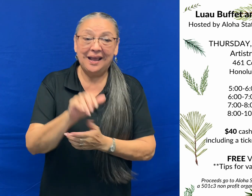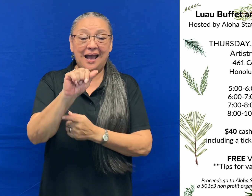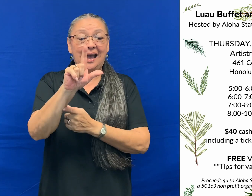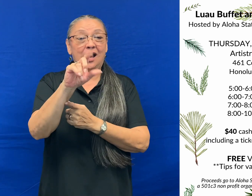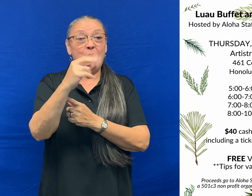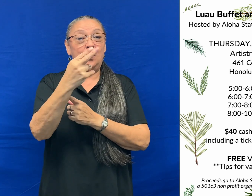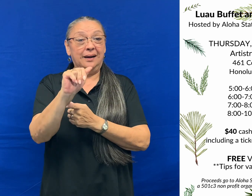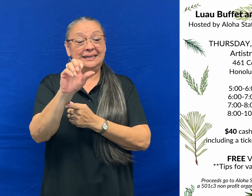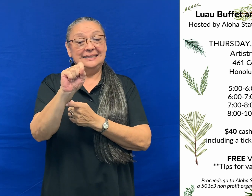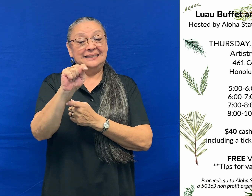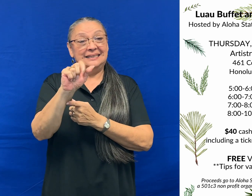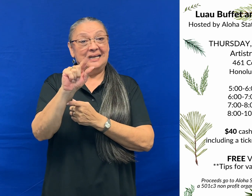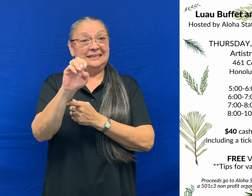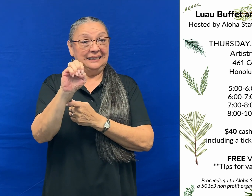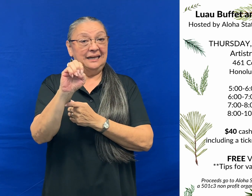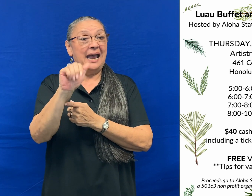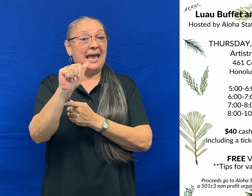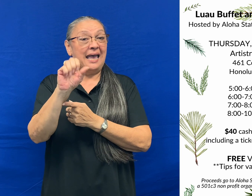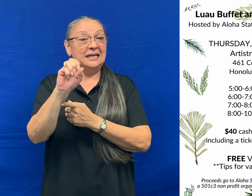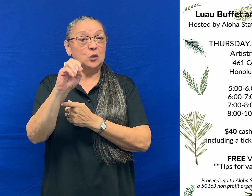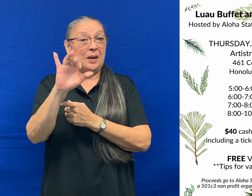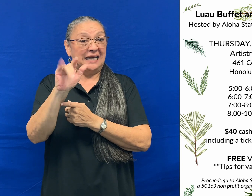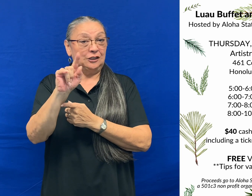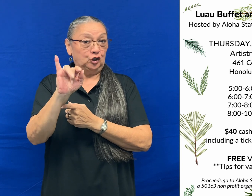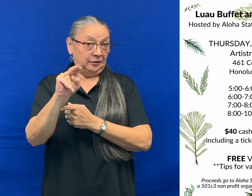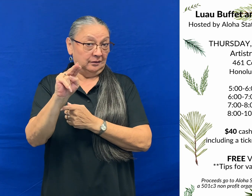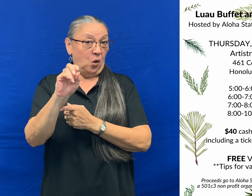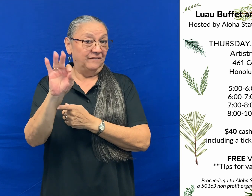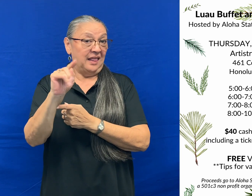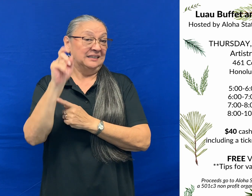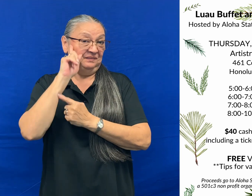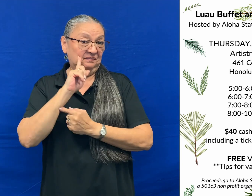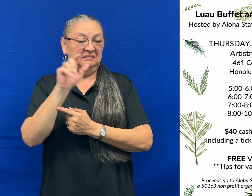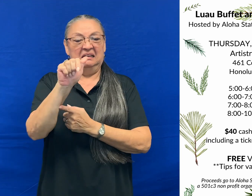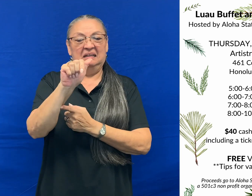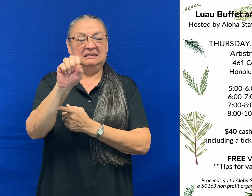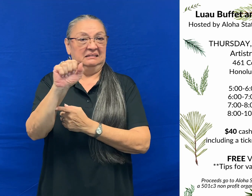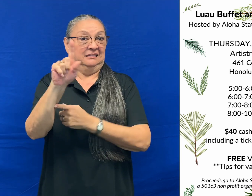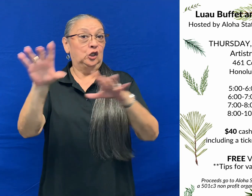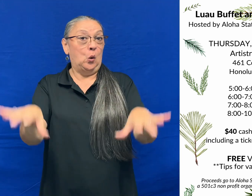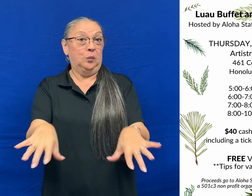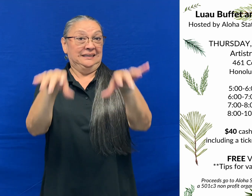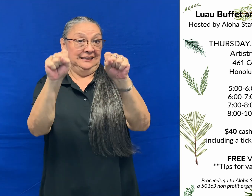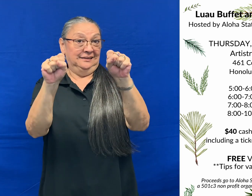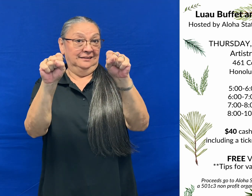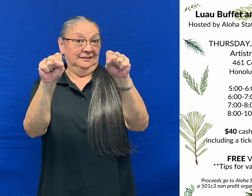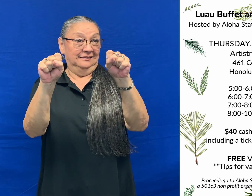The Aloha State Association of the Deaf, ASAD, is hosting a luau